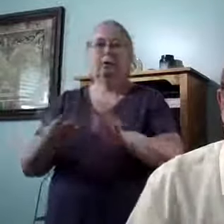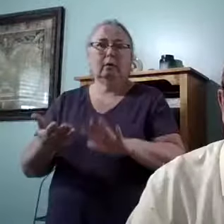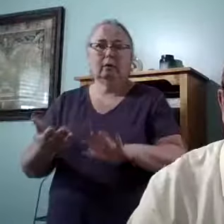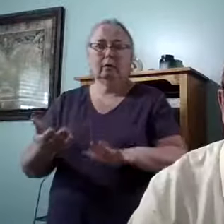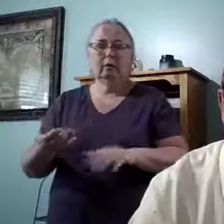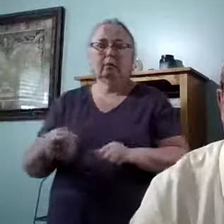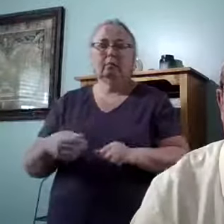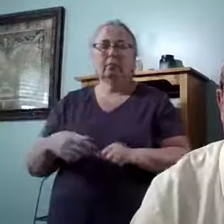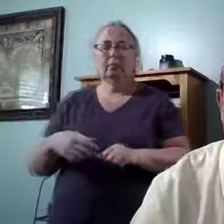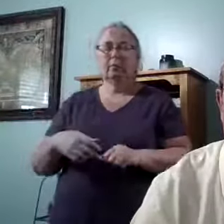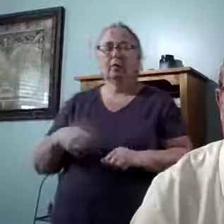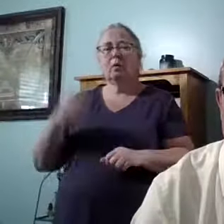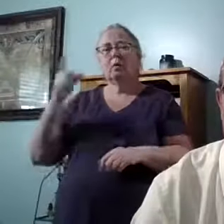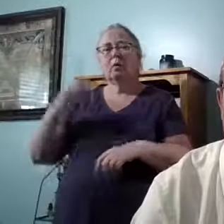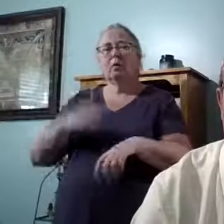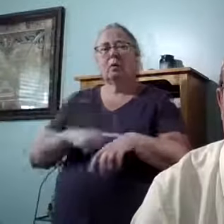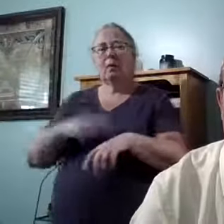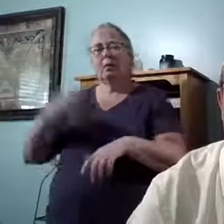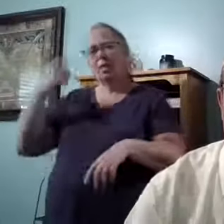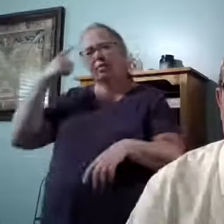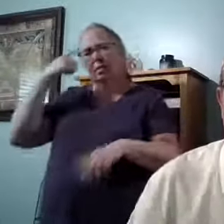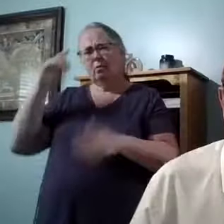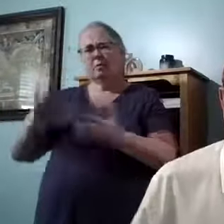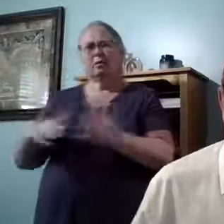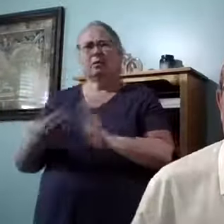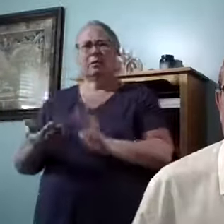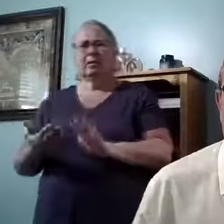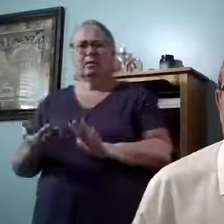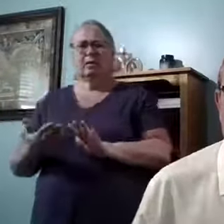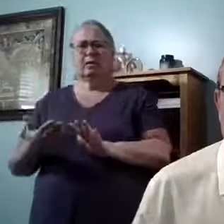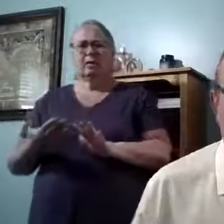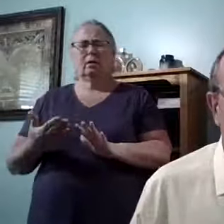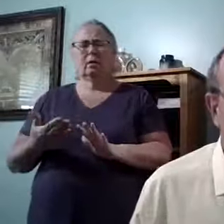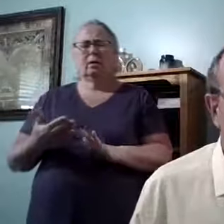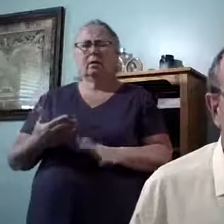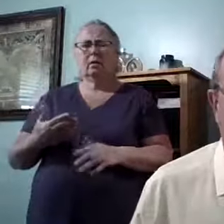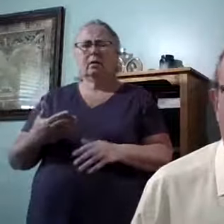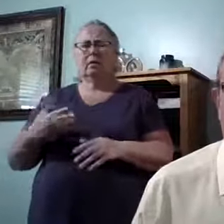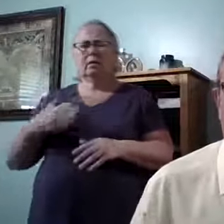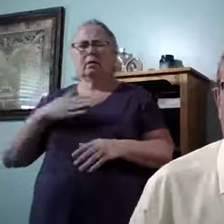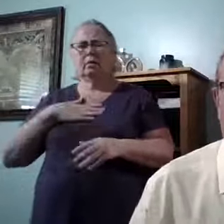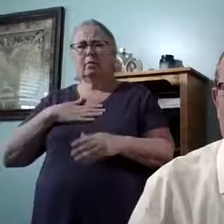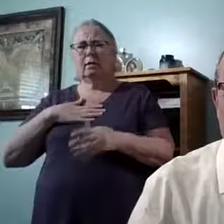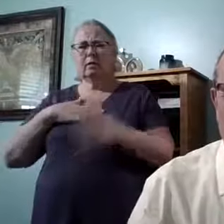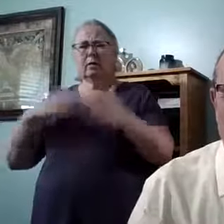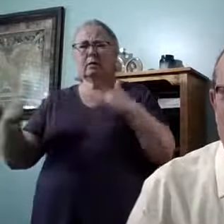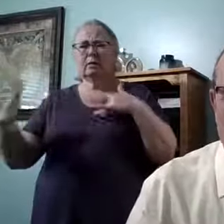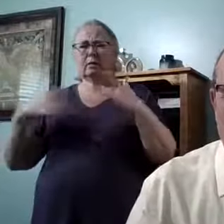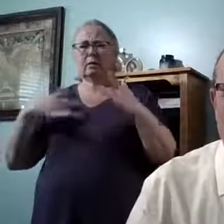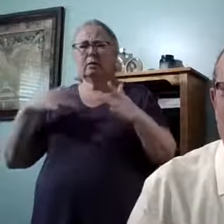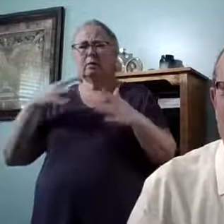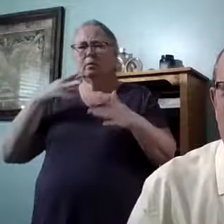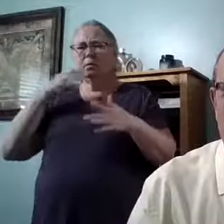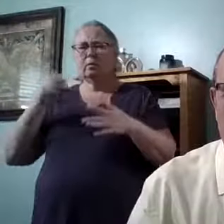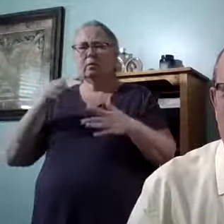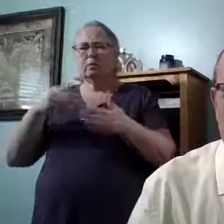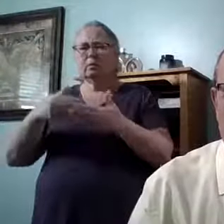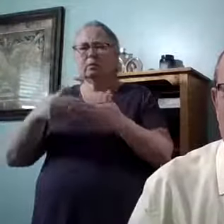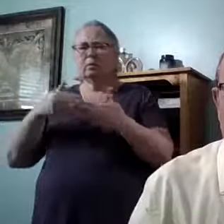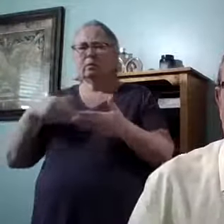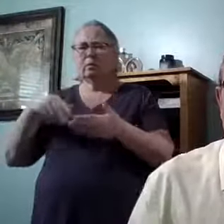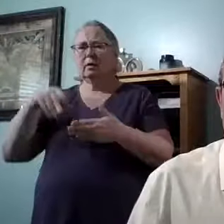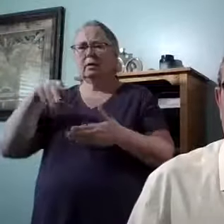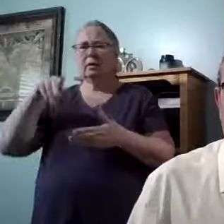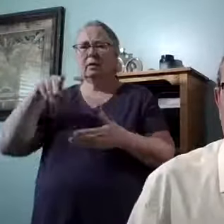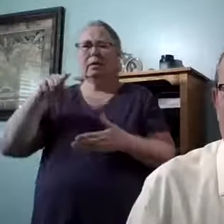there was a time I thought I was going to die. You know, my main concern is somebody prepaid for a boiler.